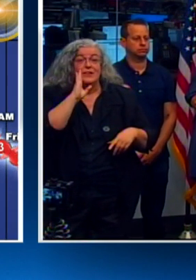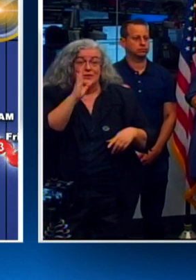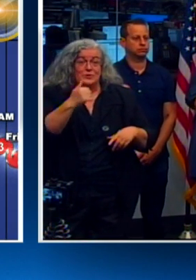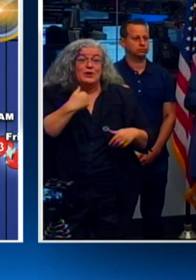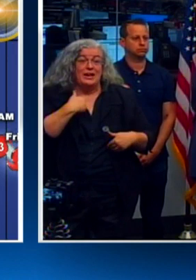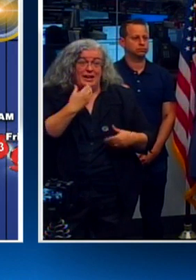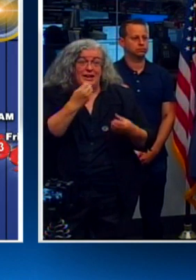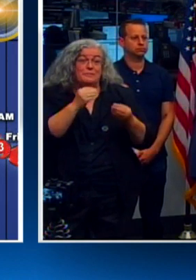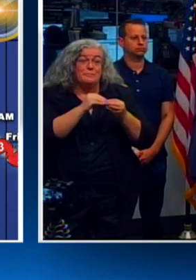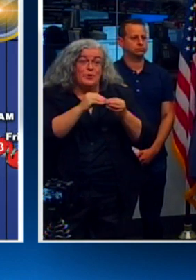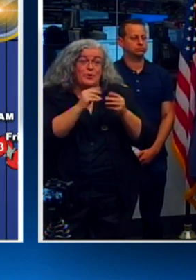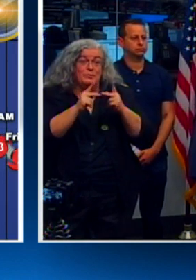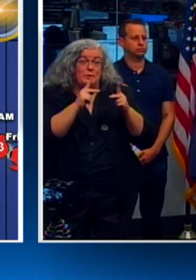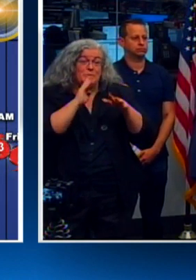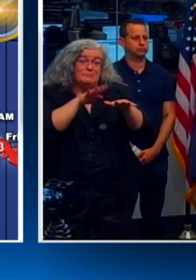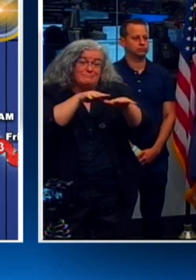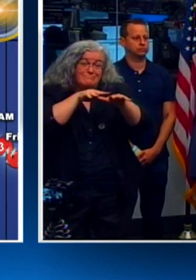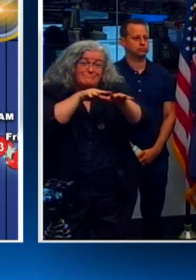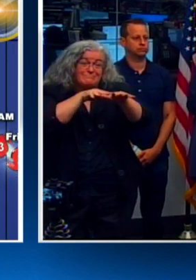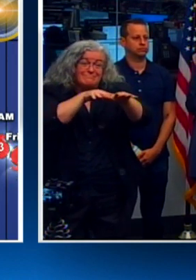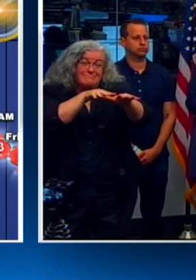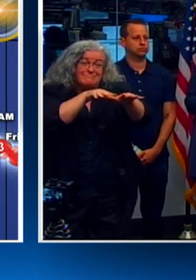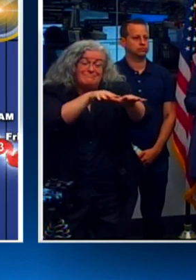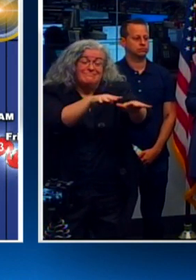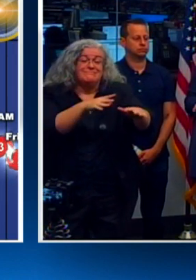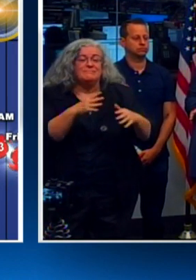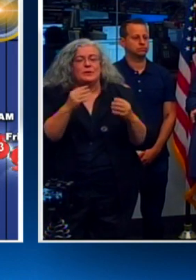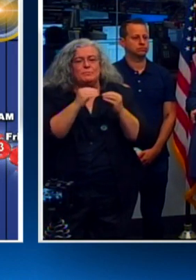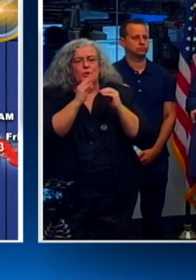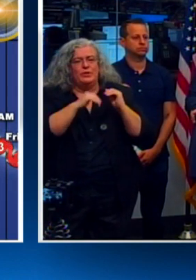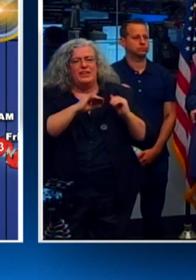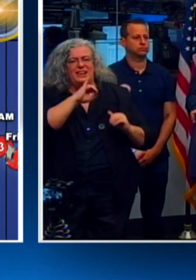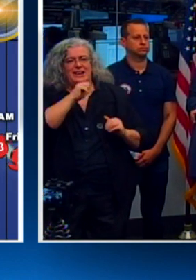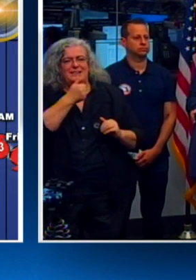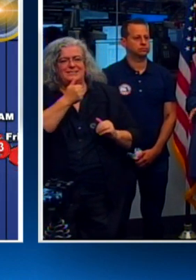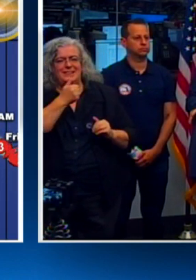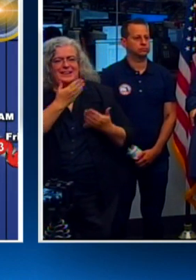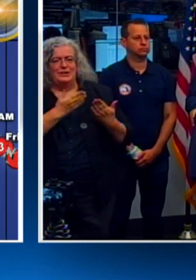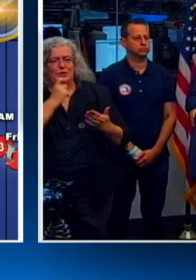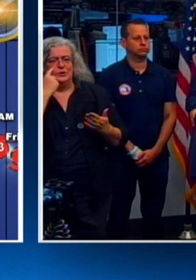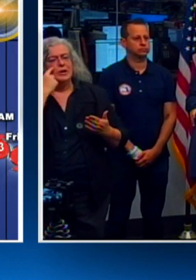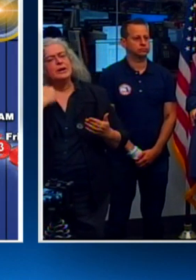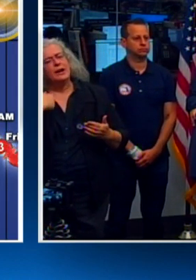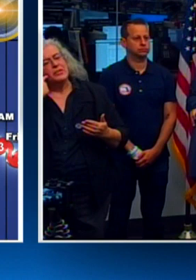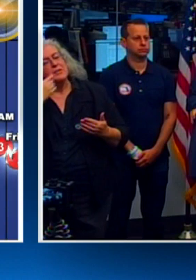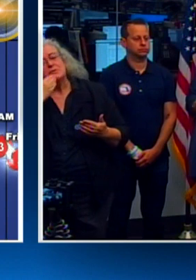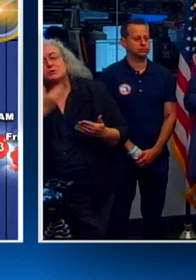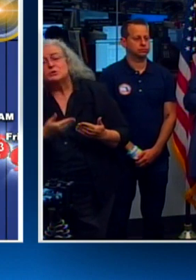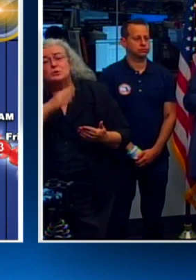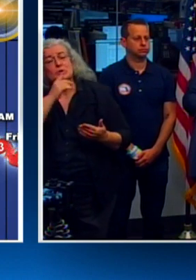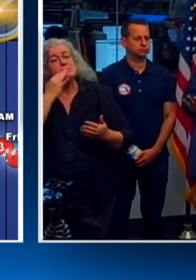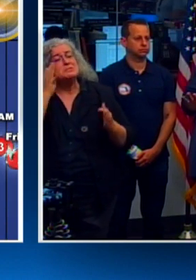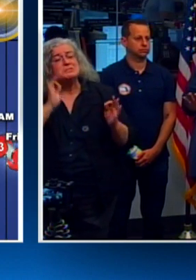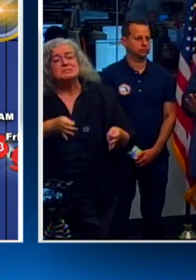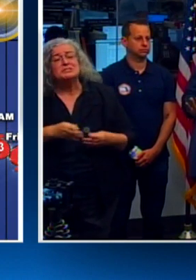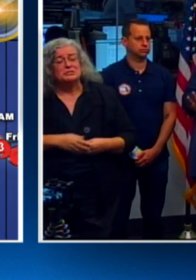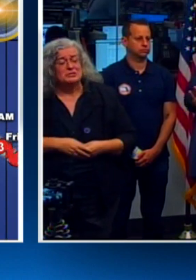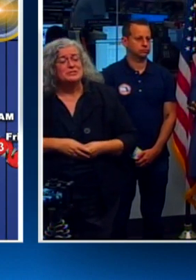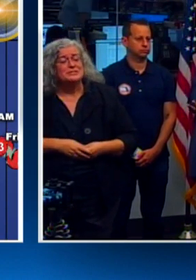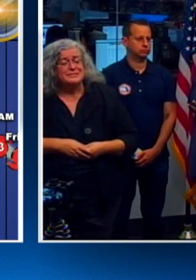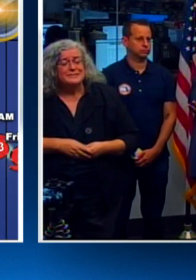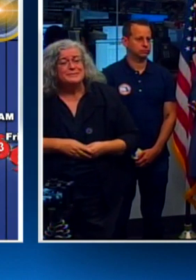a lot of people leaving than maybe over here and I 10. And so, so I think it was a good decision. And I think it'll make it